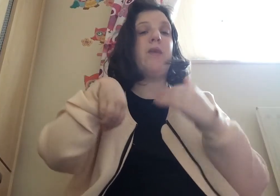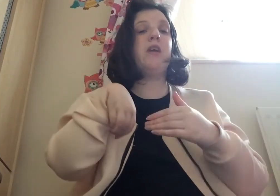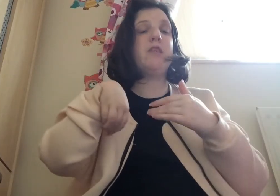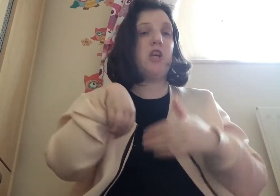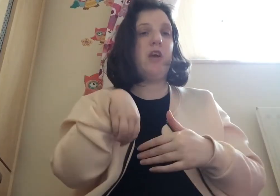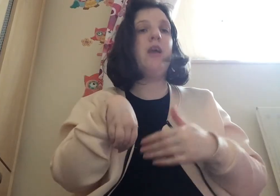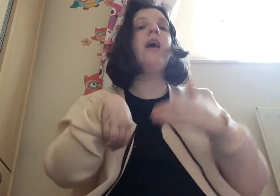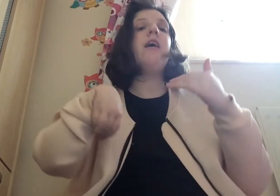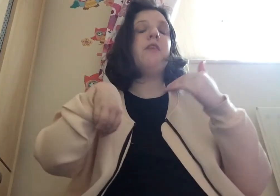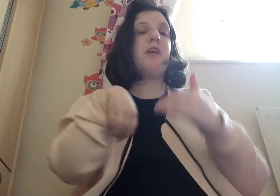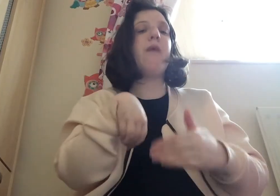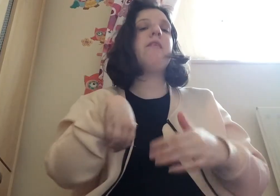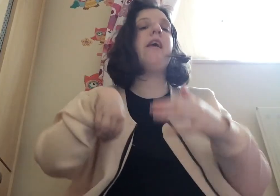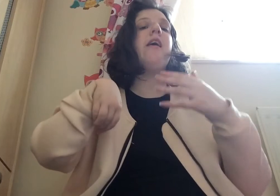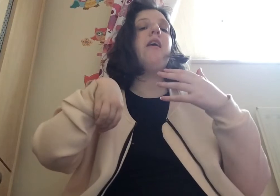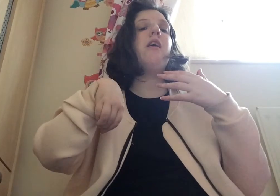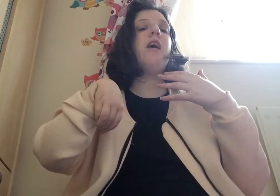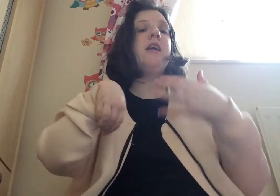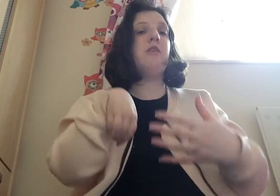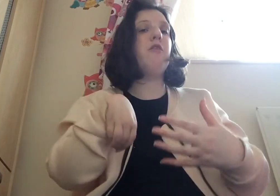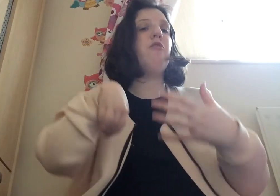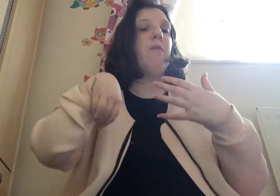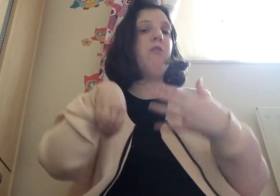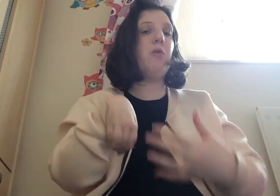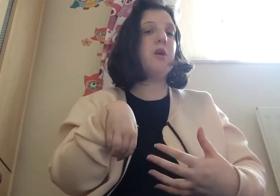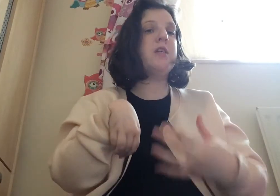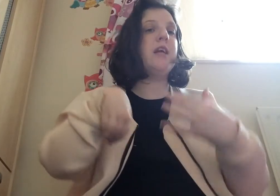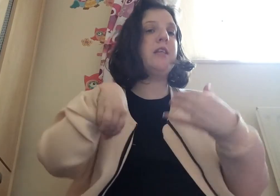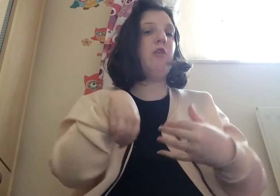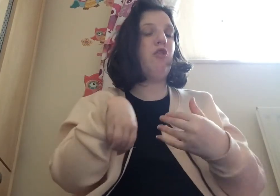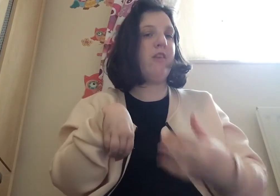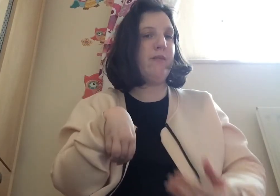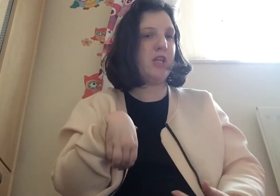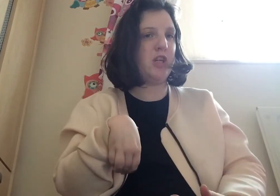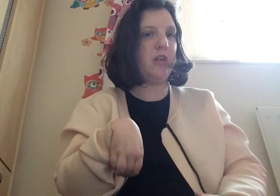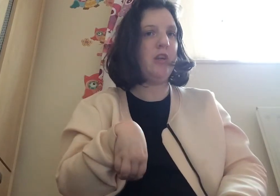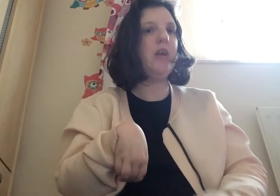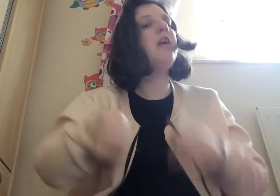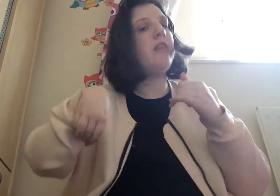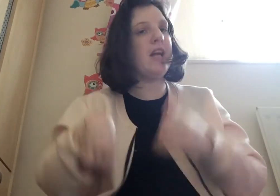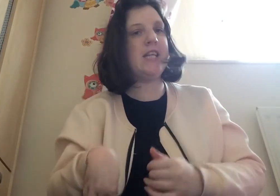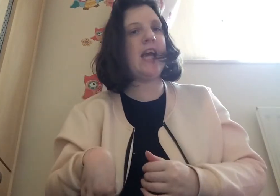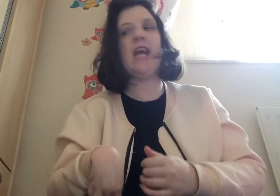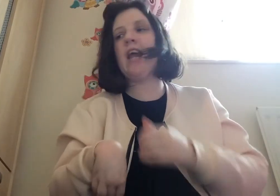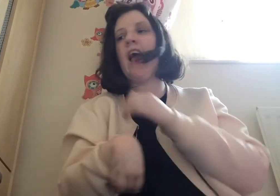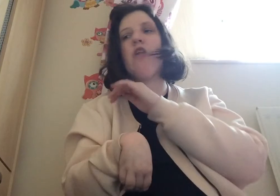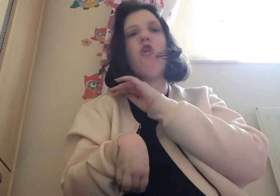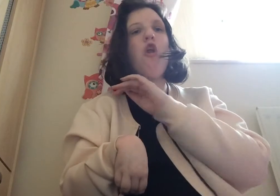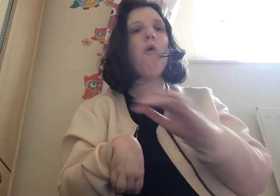make a return they'd kept it hidden from the viewers until transmission that day and i had no